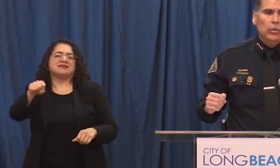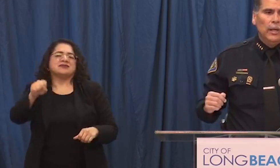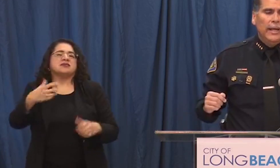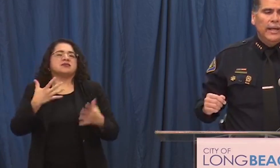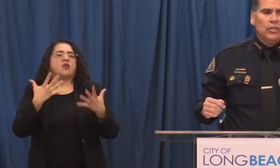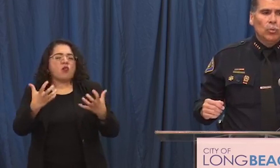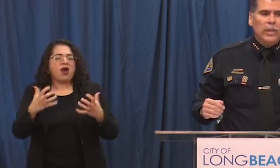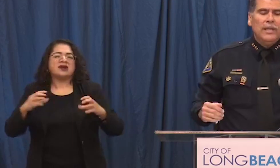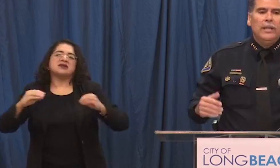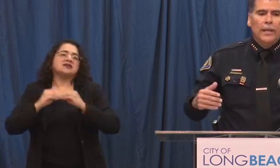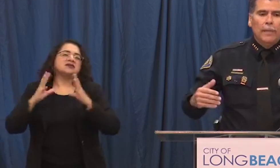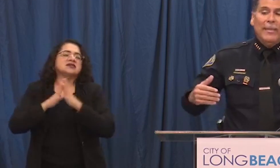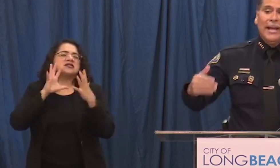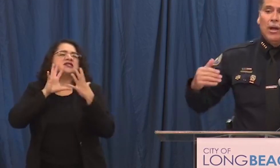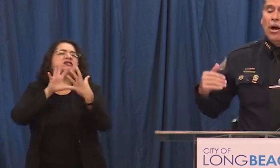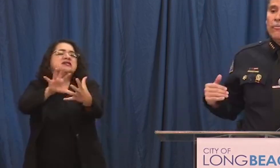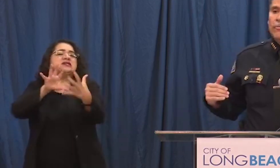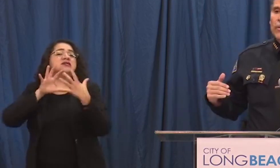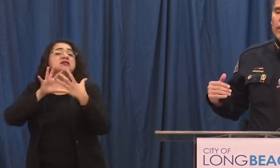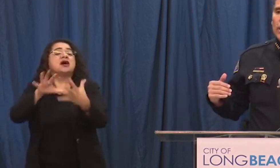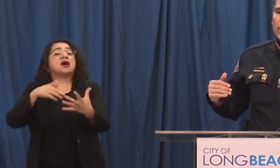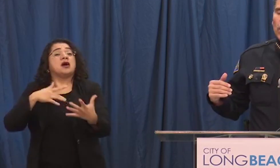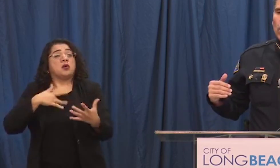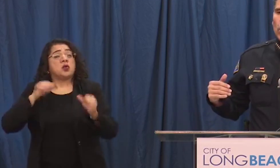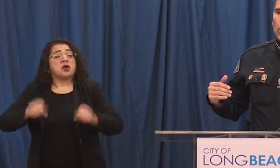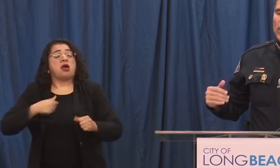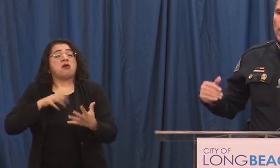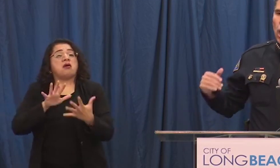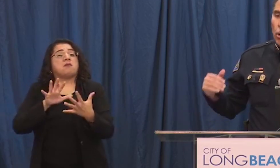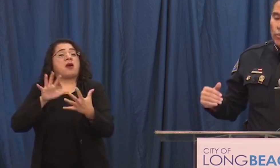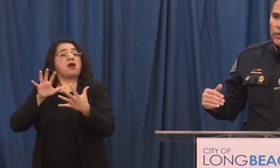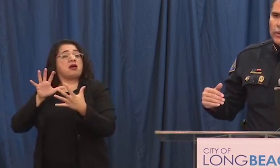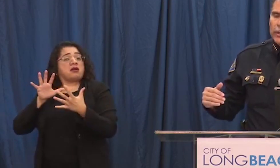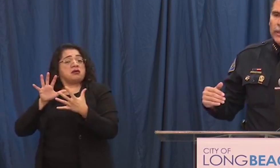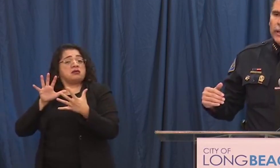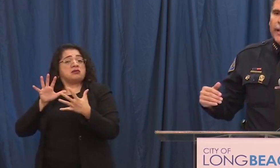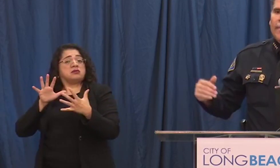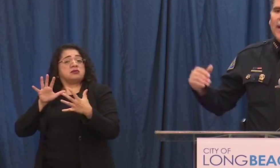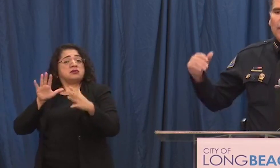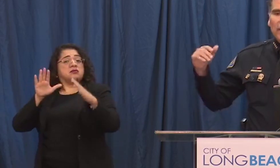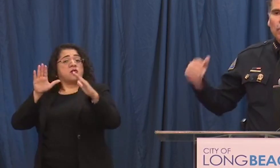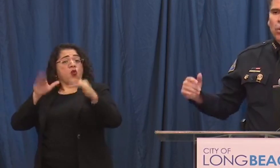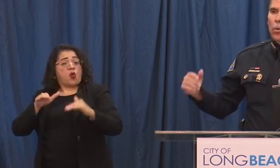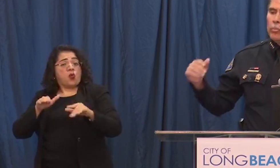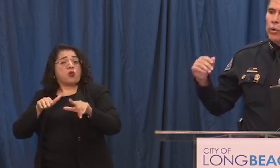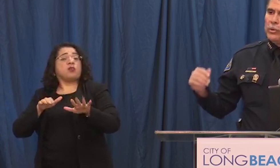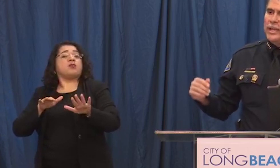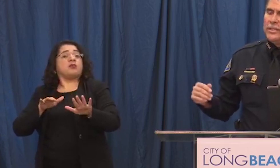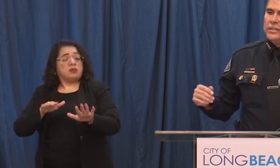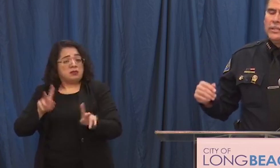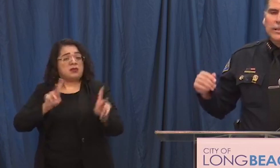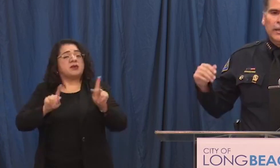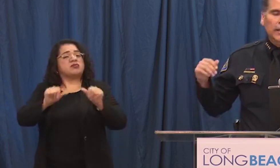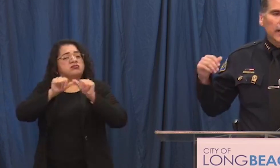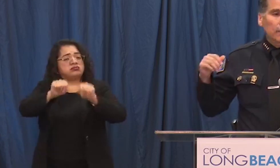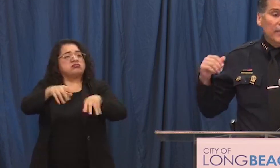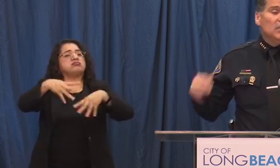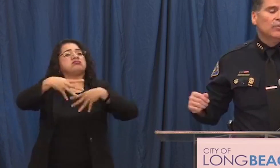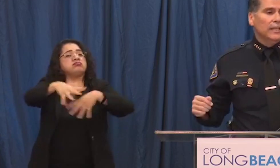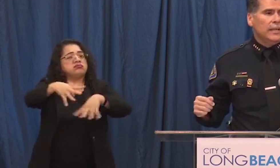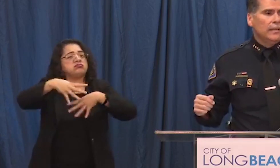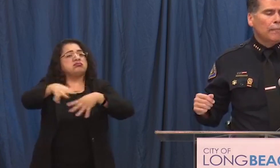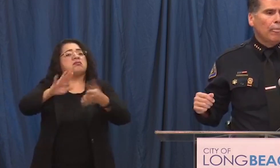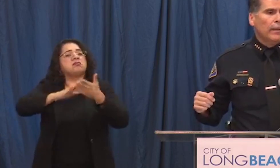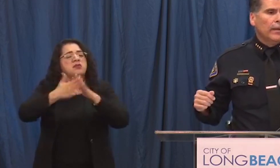we do is we back off we hope that people will protest uh